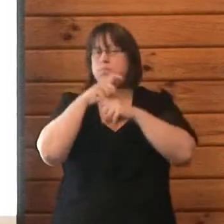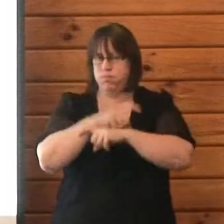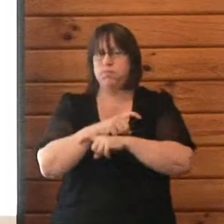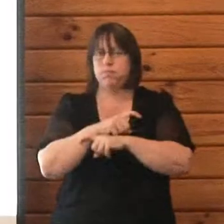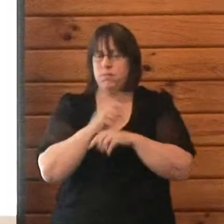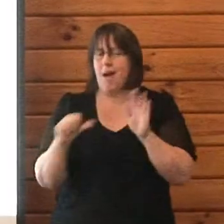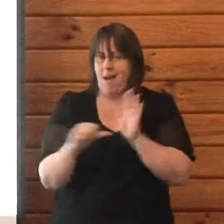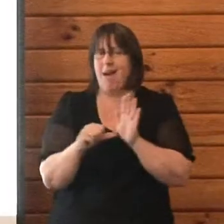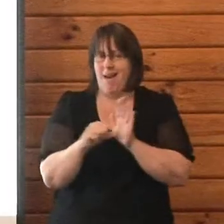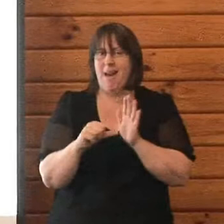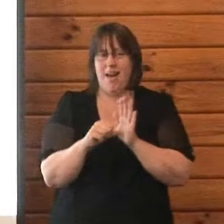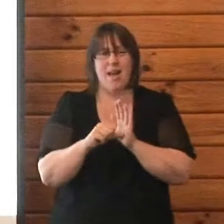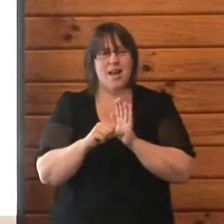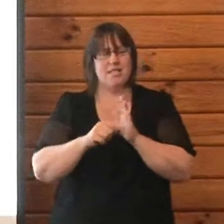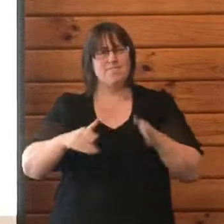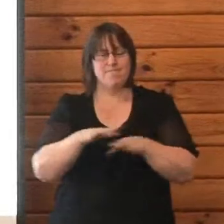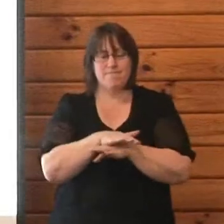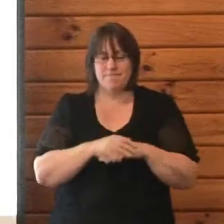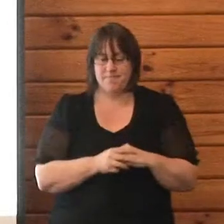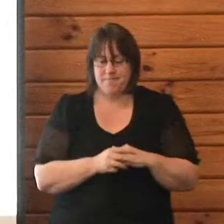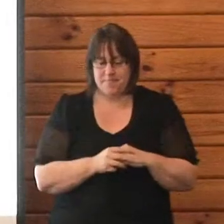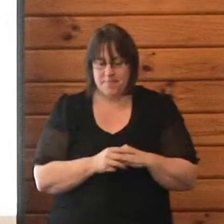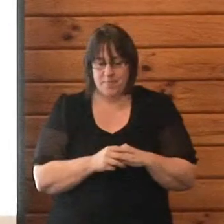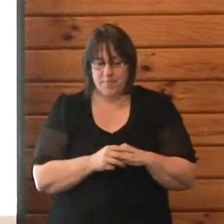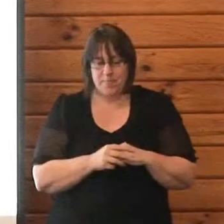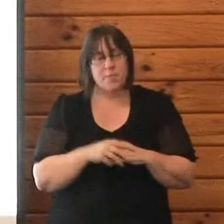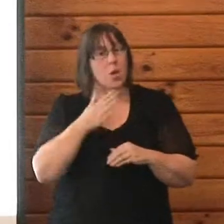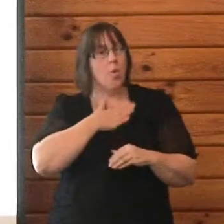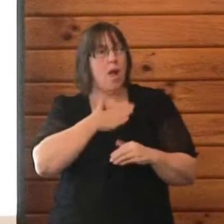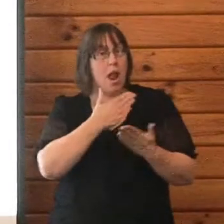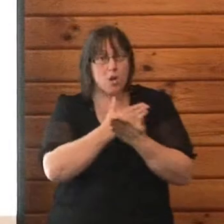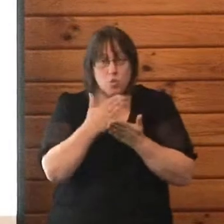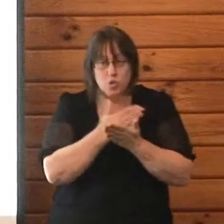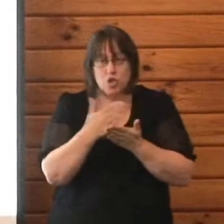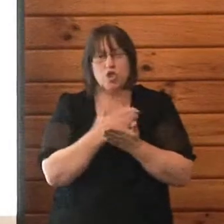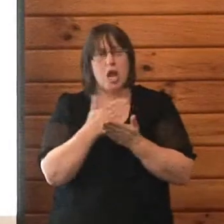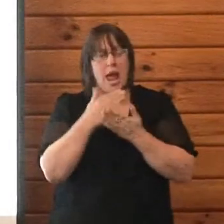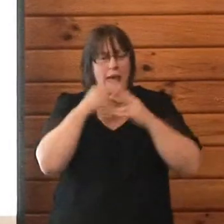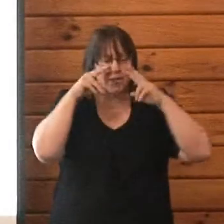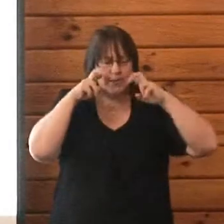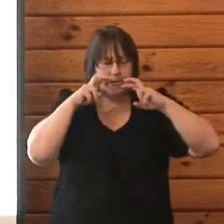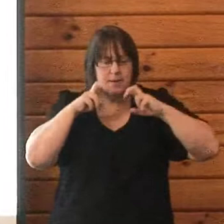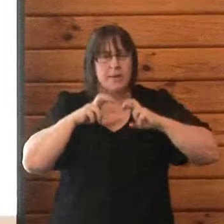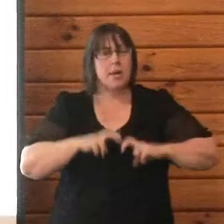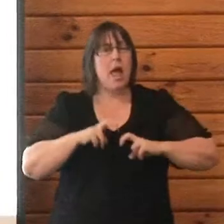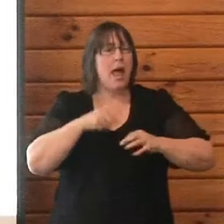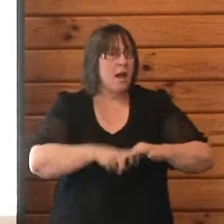We like to share, we analyze, and we imply quality information from what's happening in the